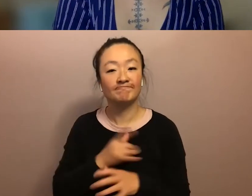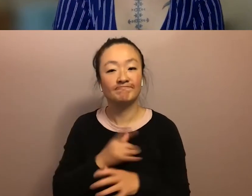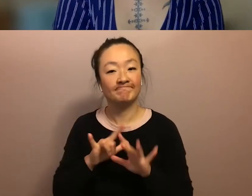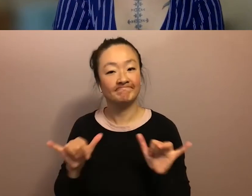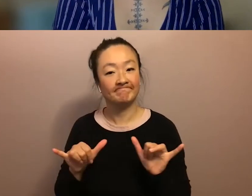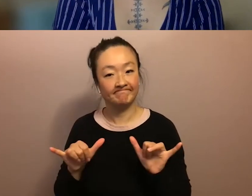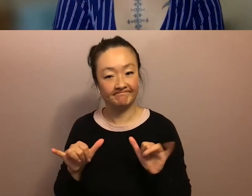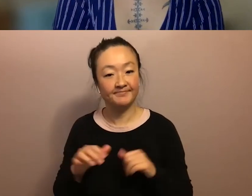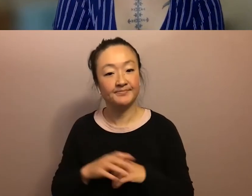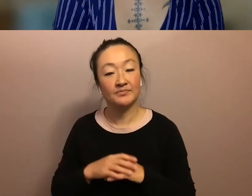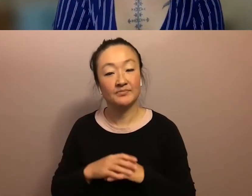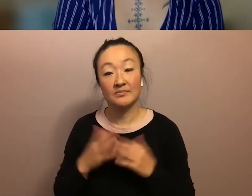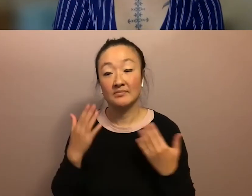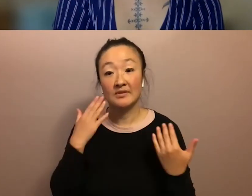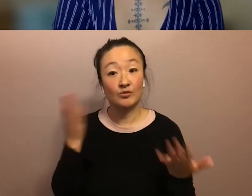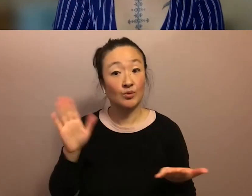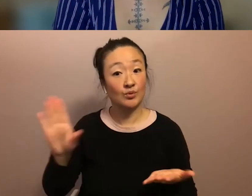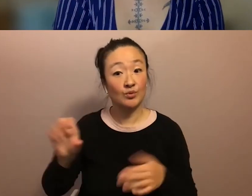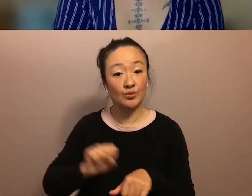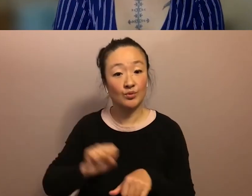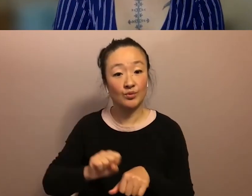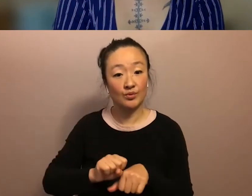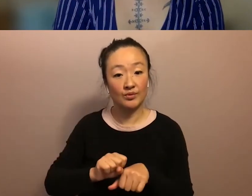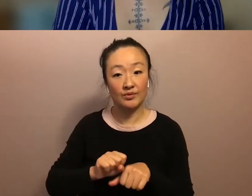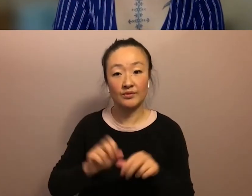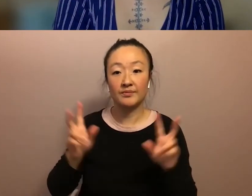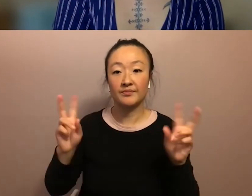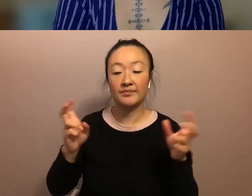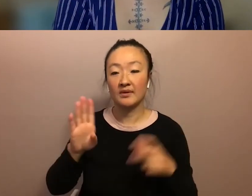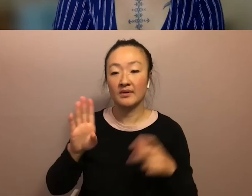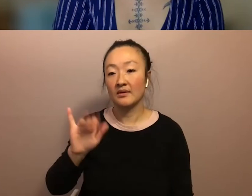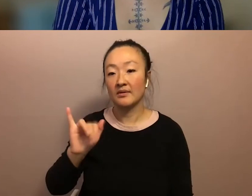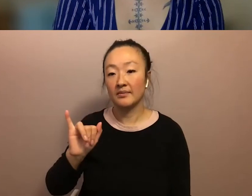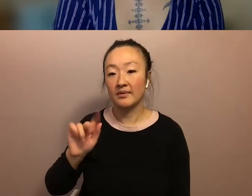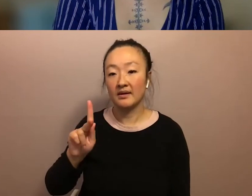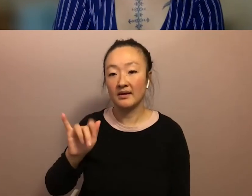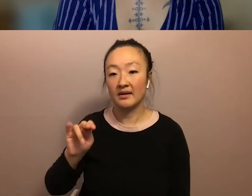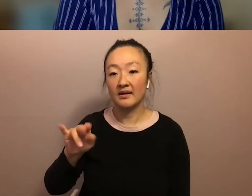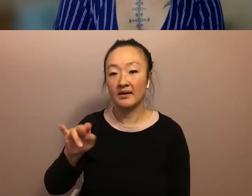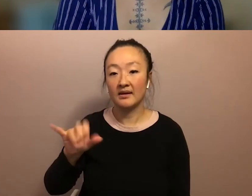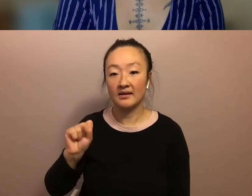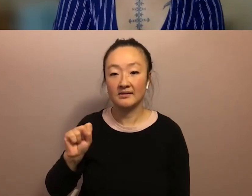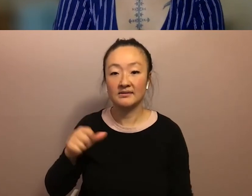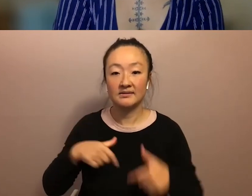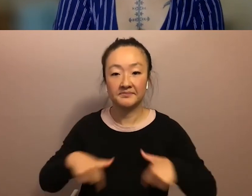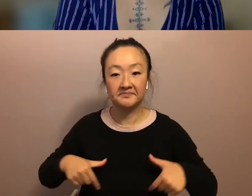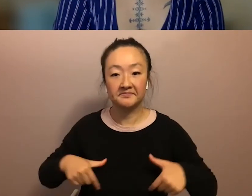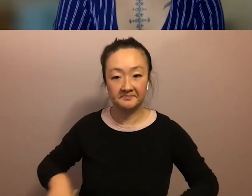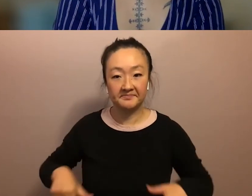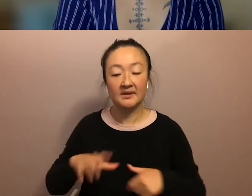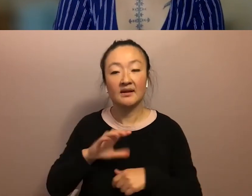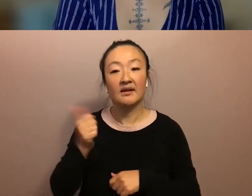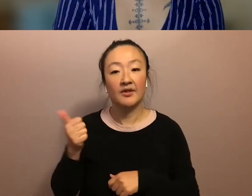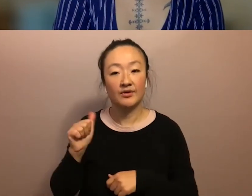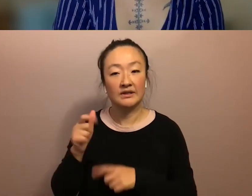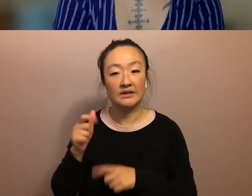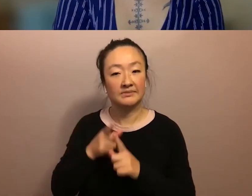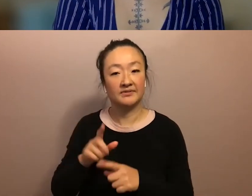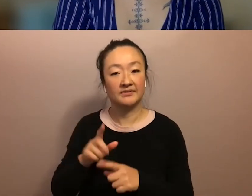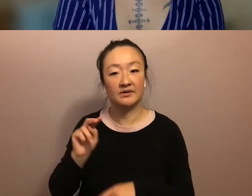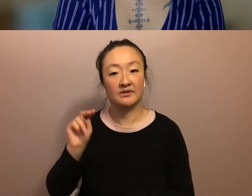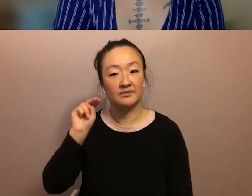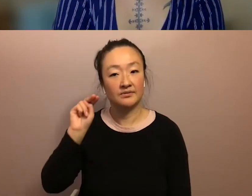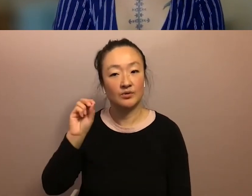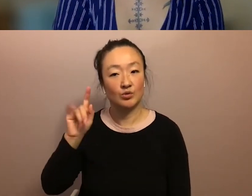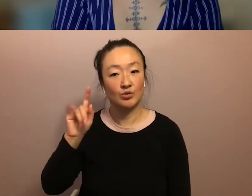if you don't know her work check out bikinis and other specific notions i'll type it in the chat because it's got some weird spelling um